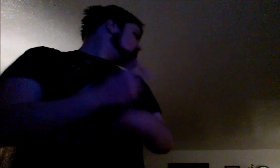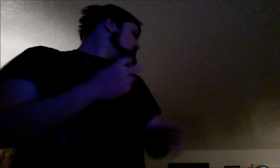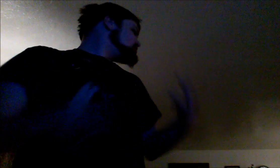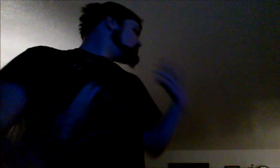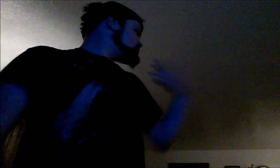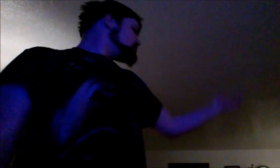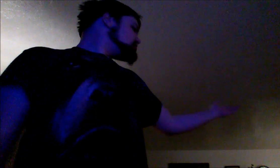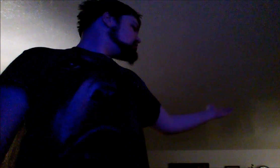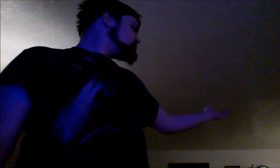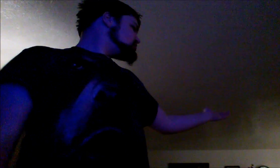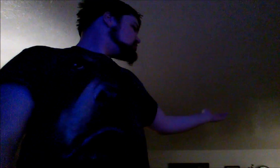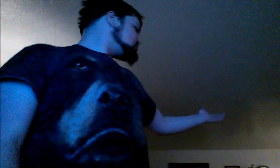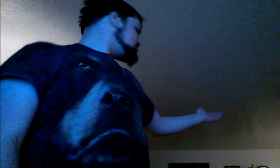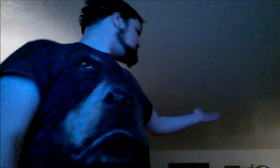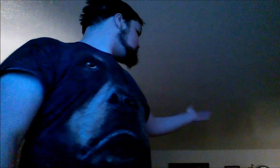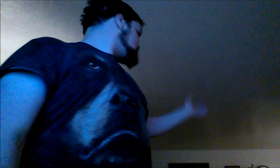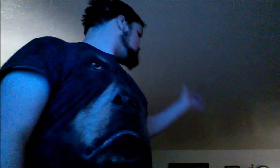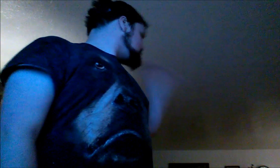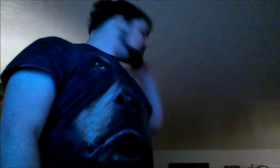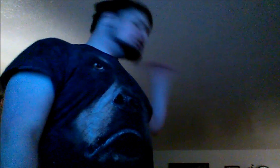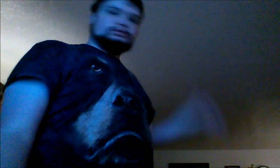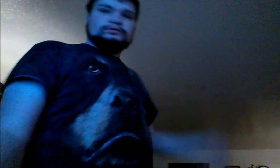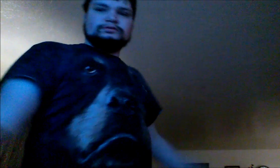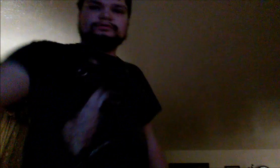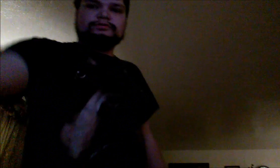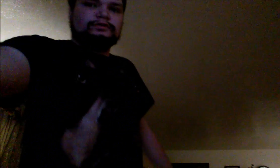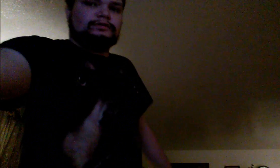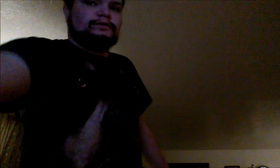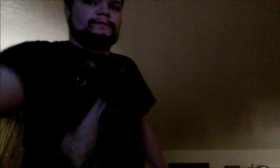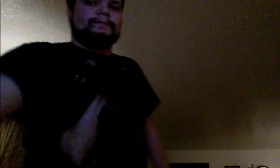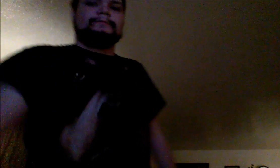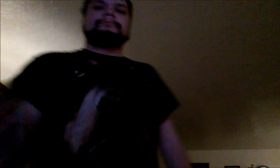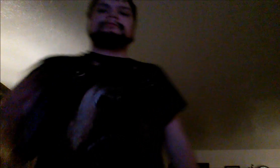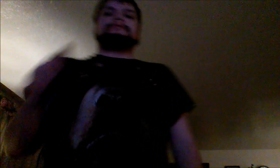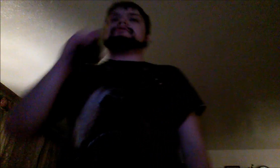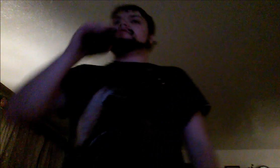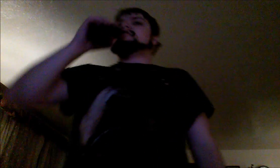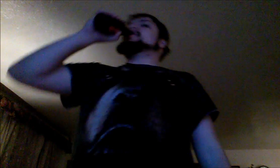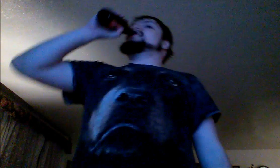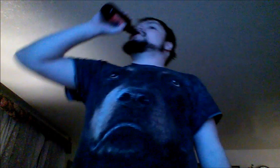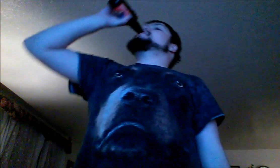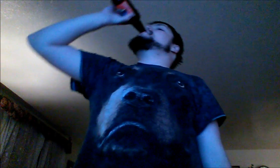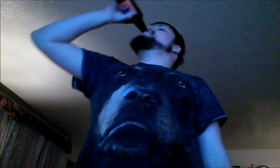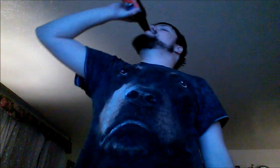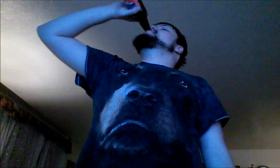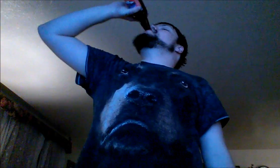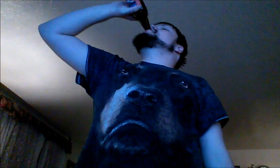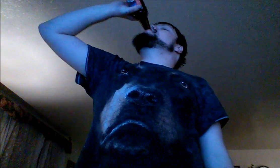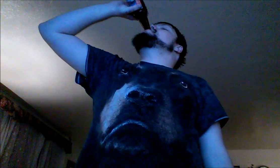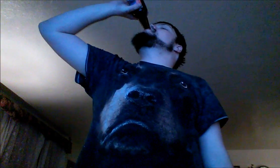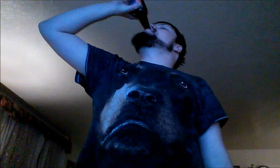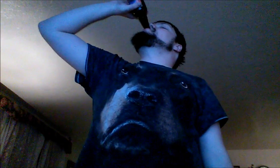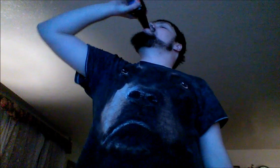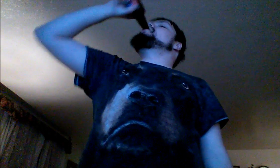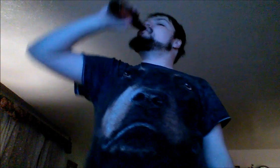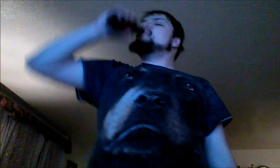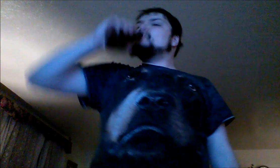breathing. Should we sing the water rising? Deep euphoria and euphoria Calvin Klein